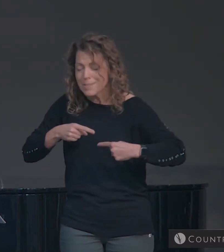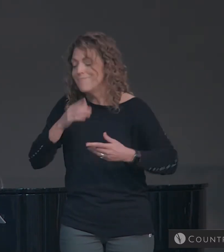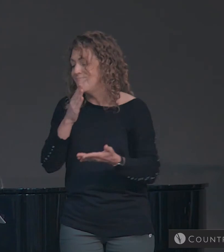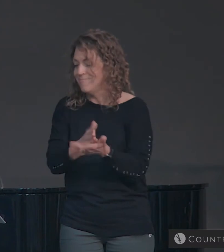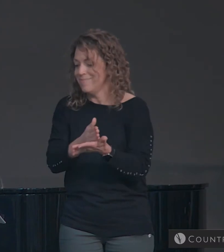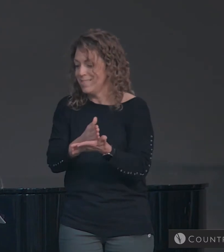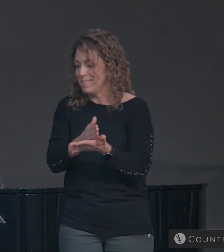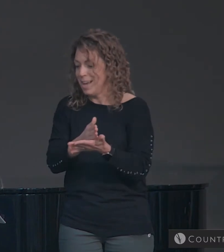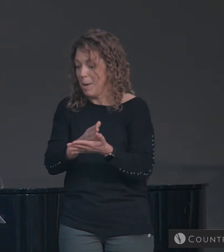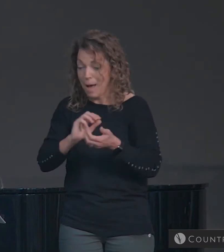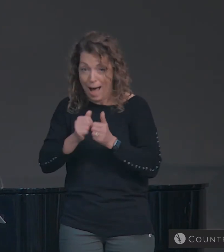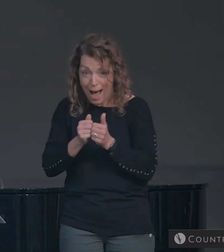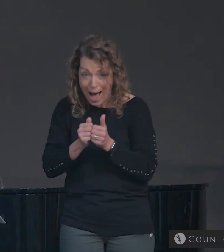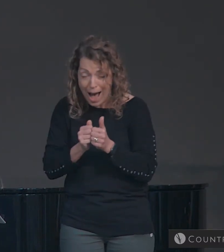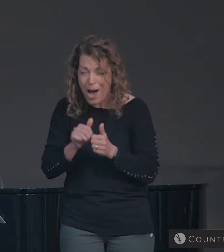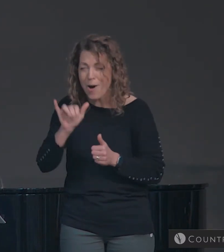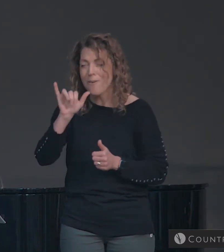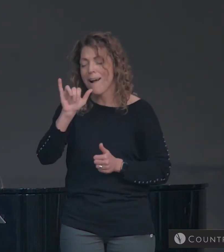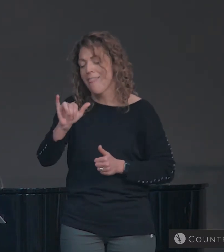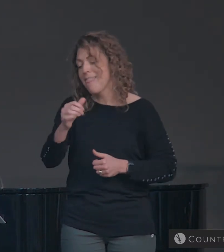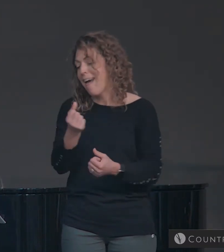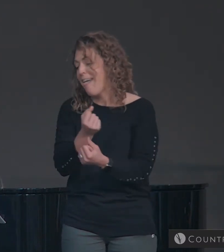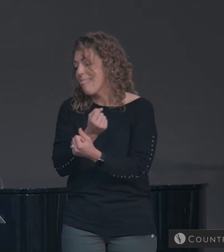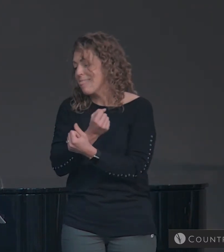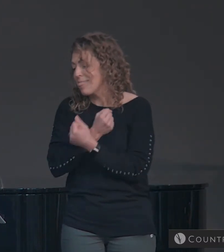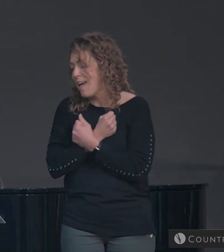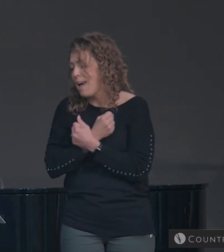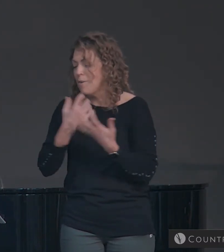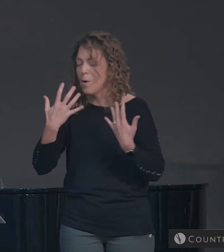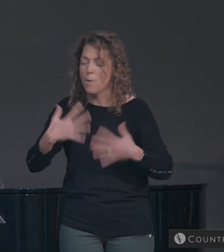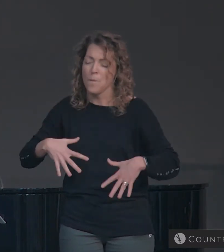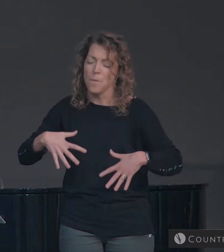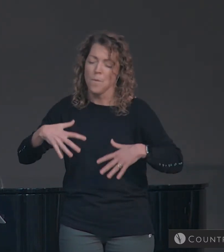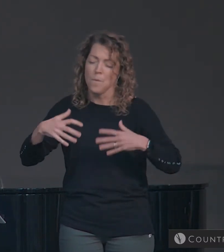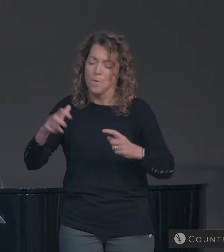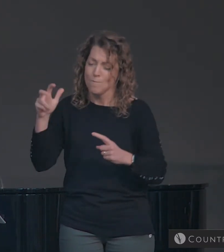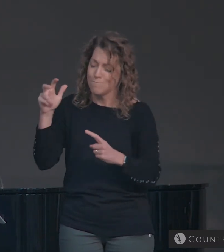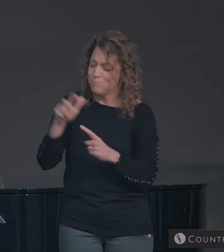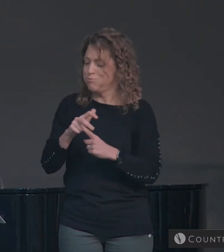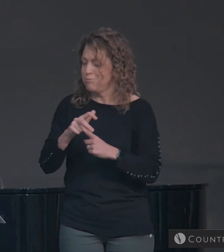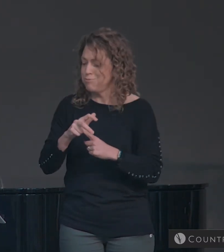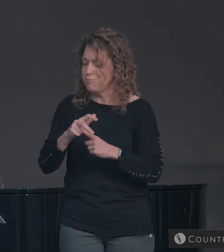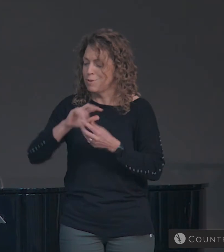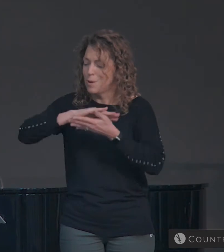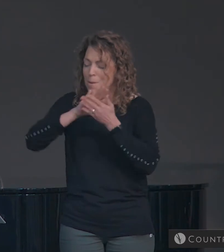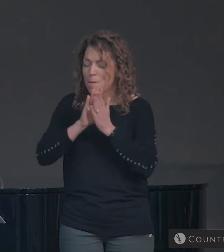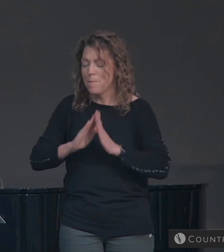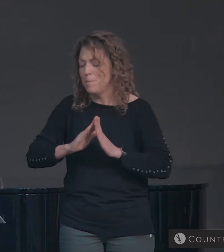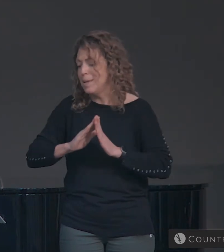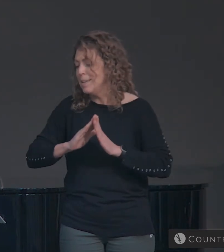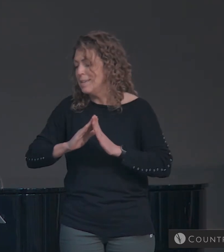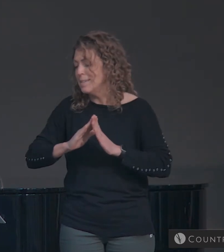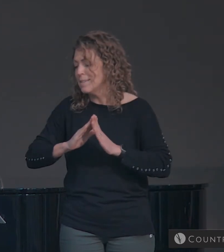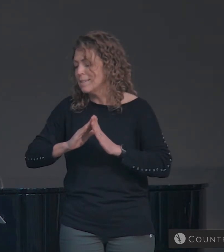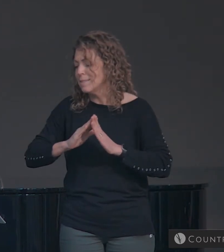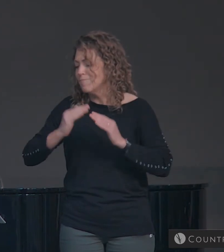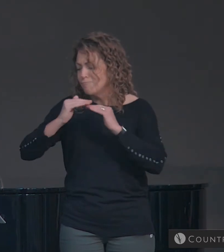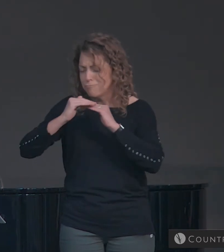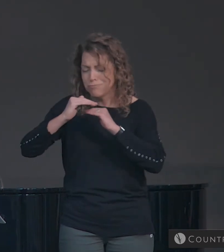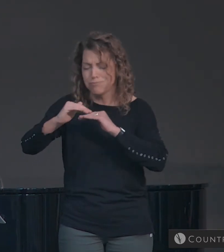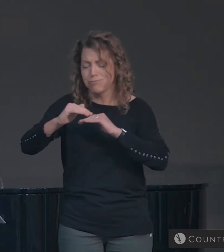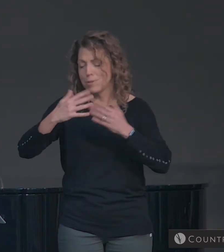depths of peace, when fears are still, when strivings cease. My